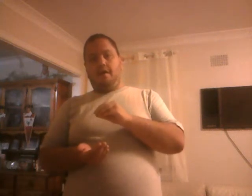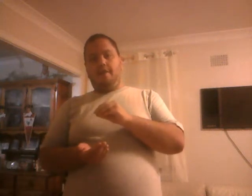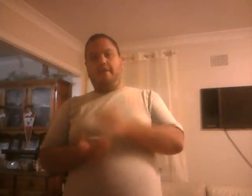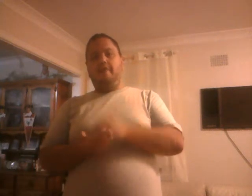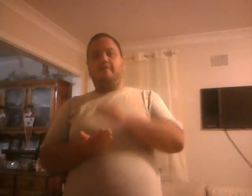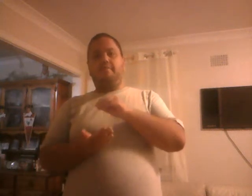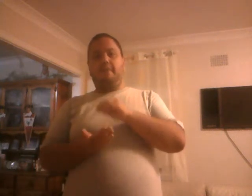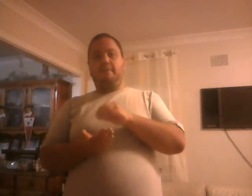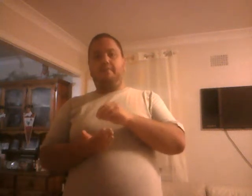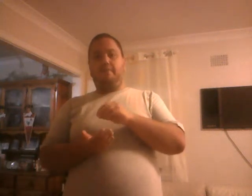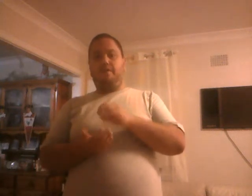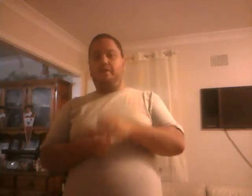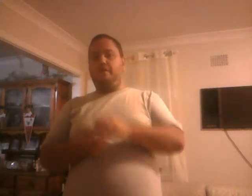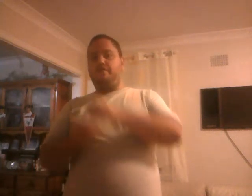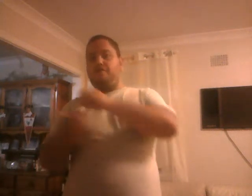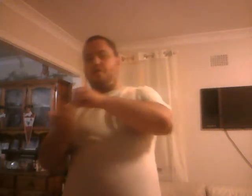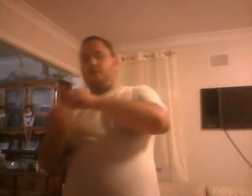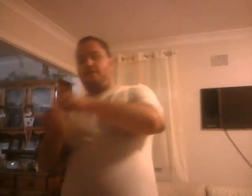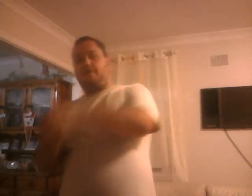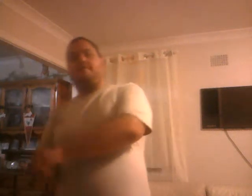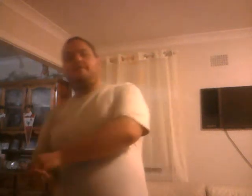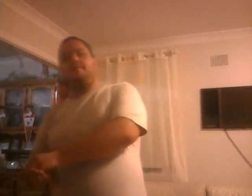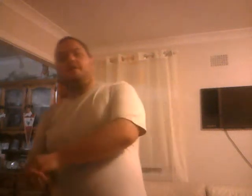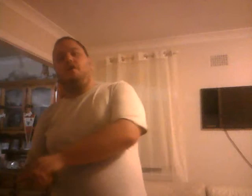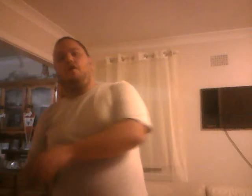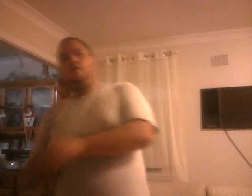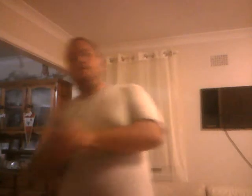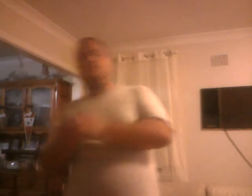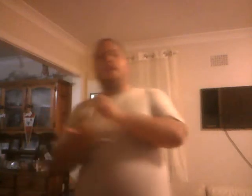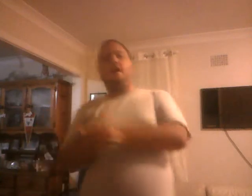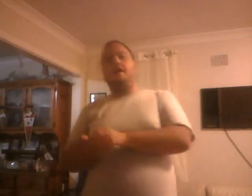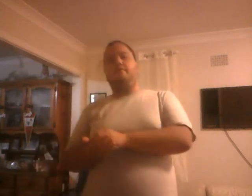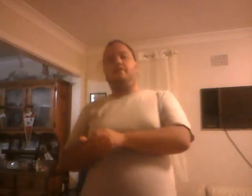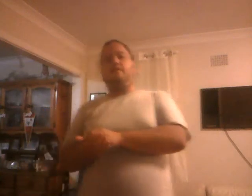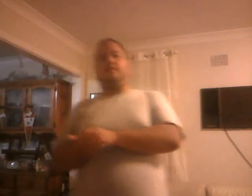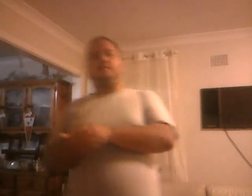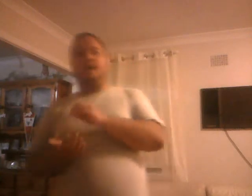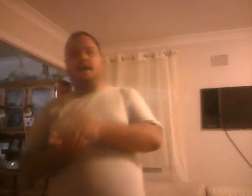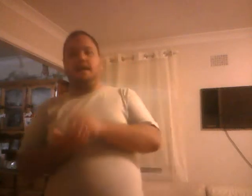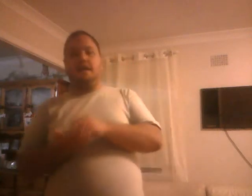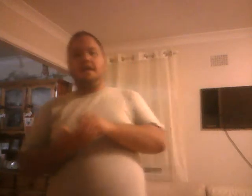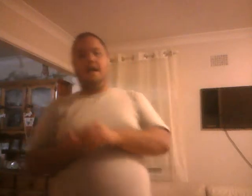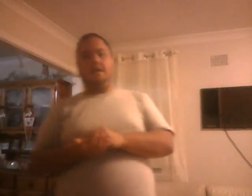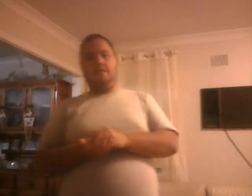And these are people who he used to call friends. Who he used to align himself with, with the EDL.